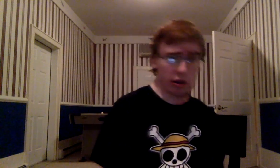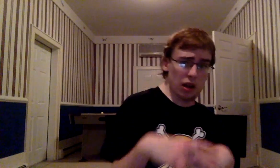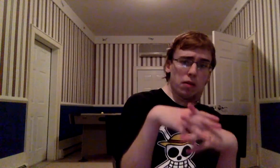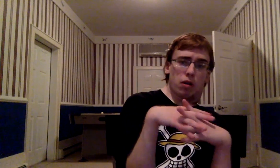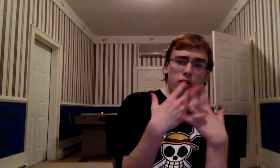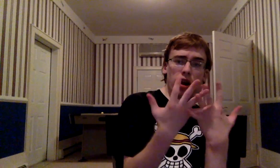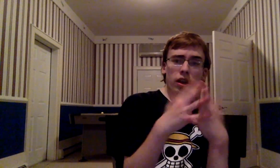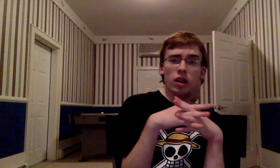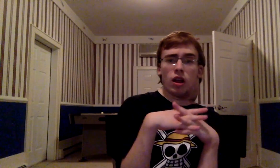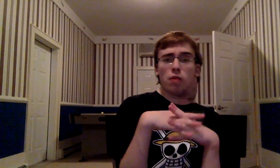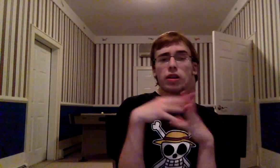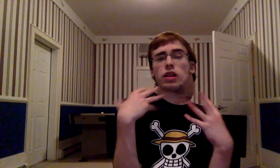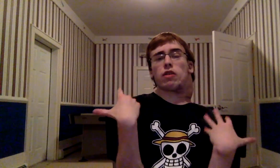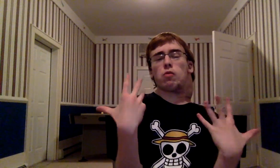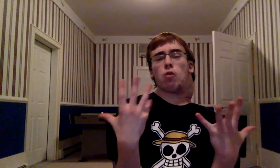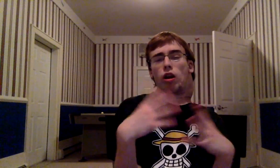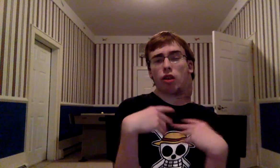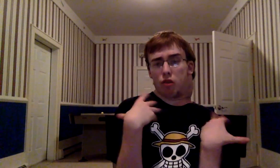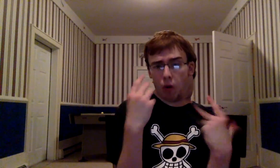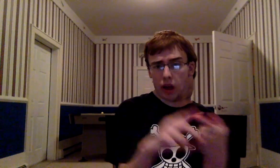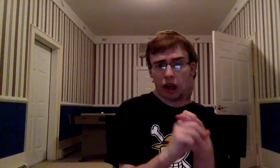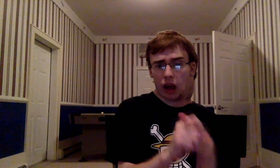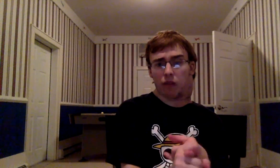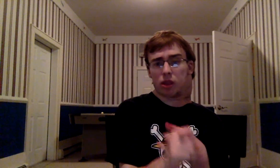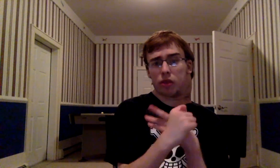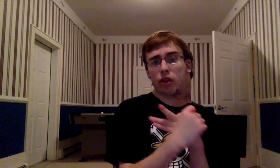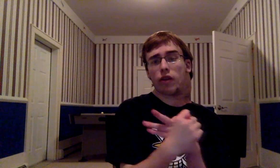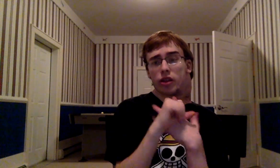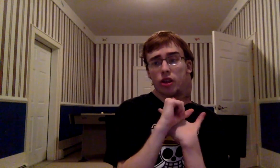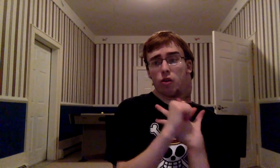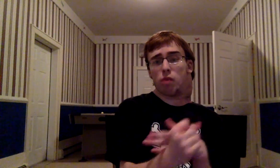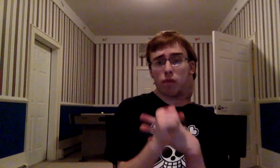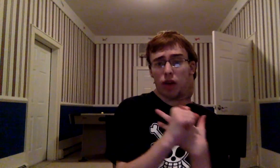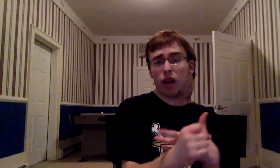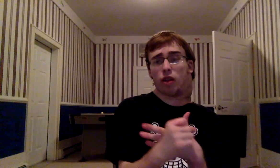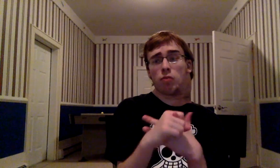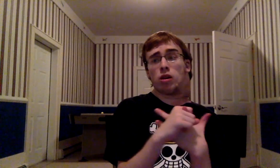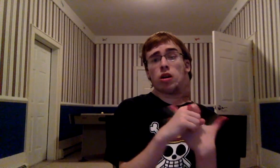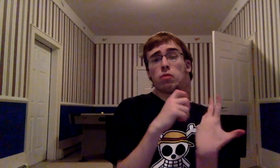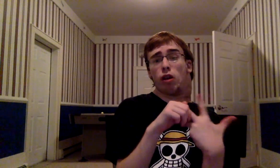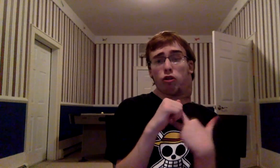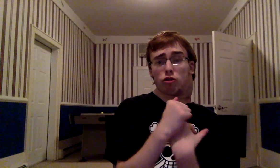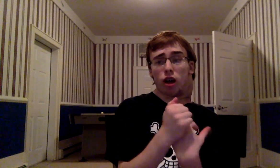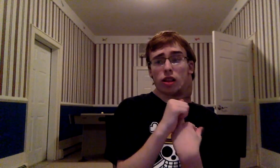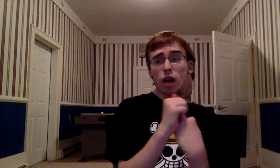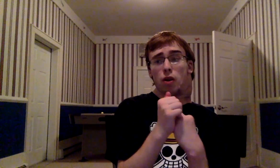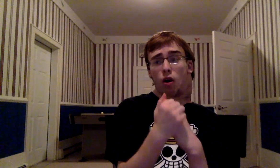everyone, right? But it doesn't work It's annoying in content of the series It annoys the fandom But it also drags out the arc